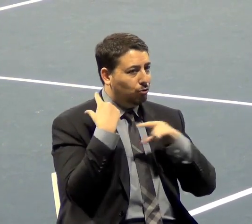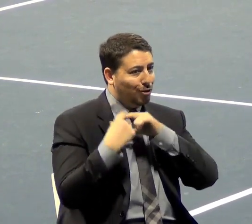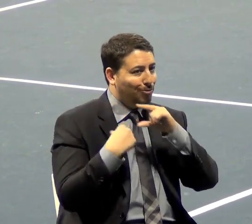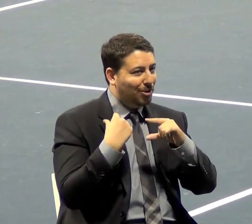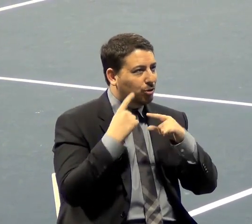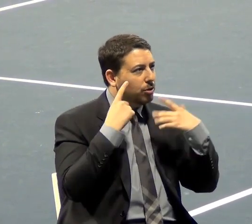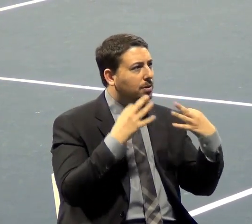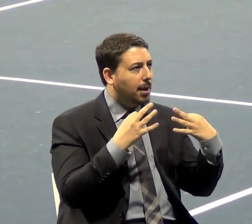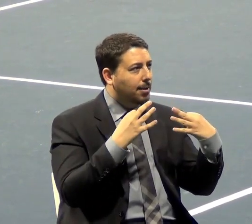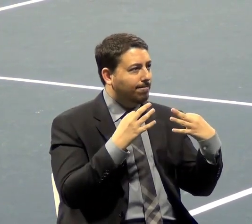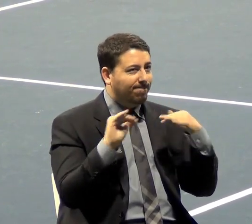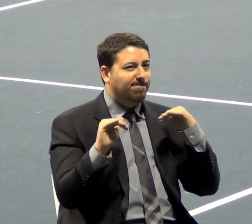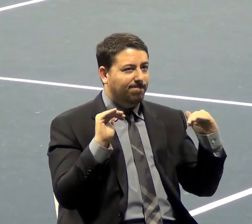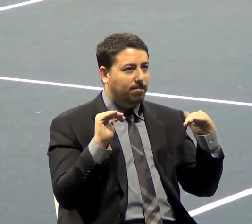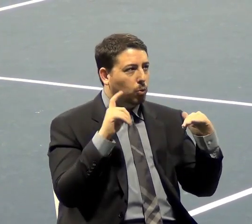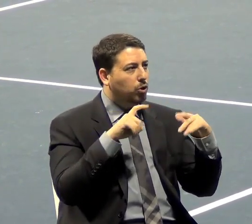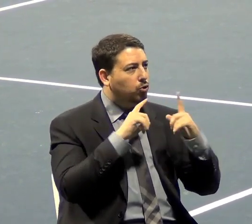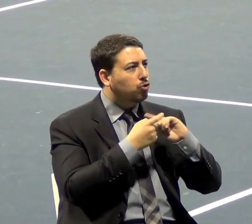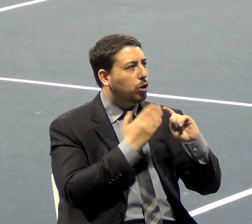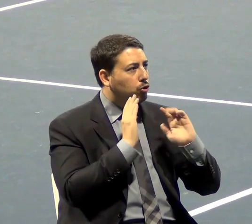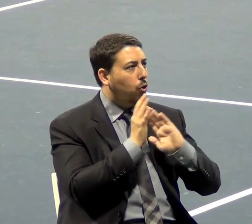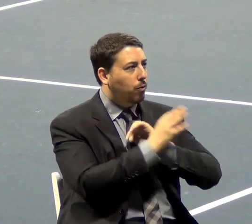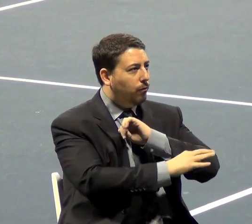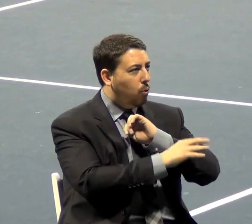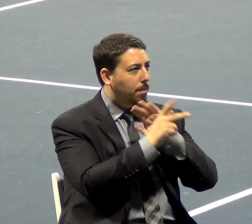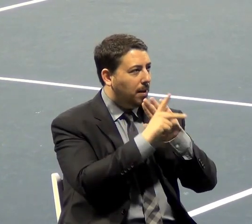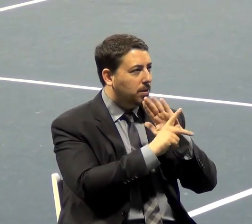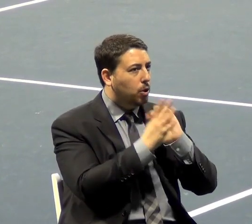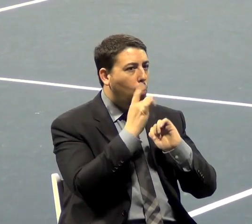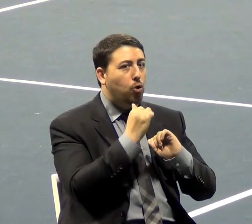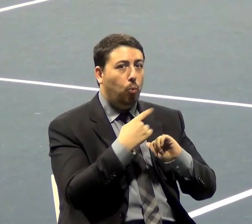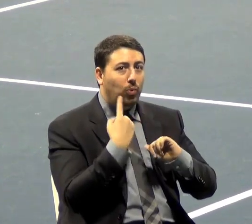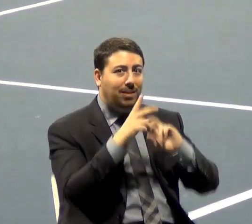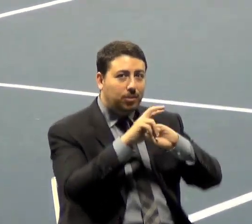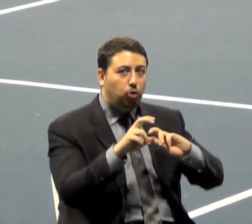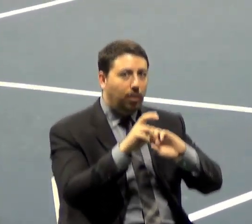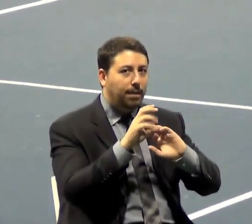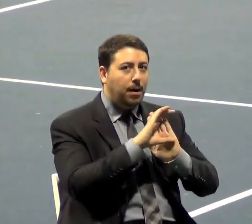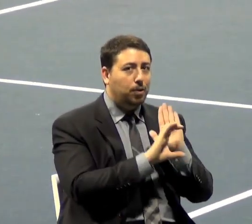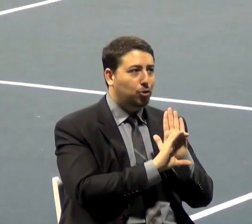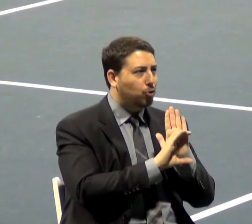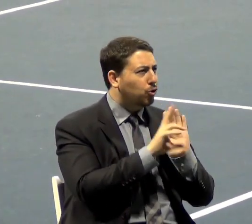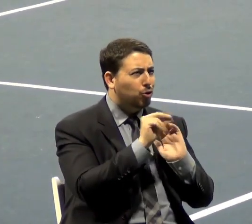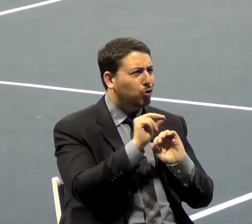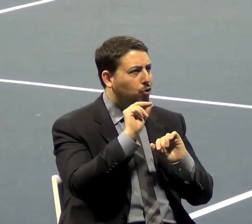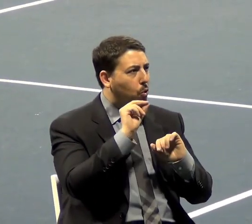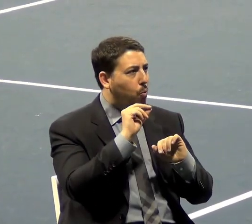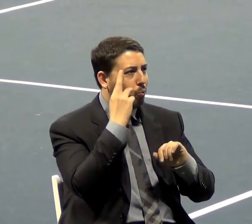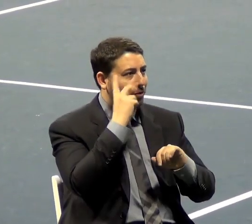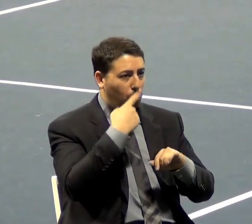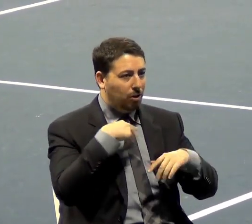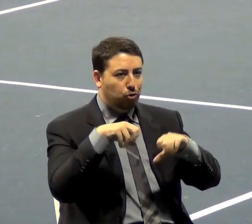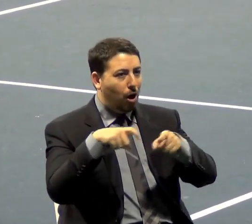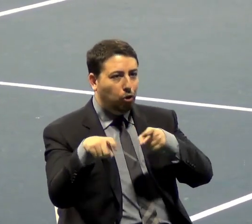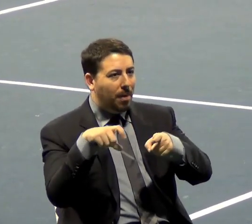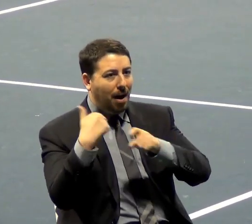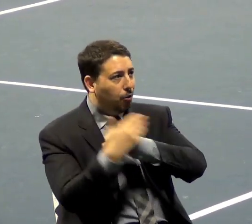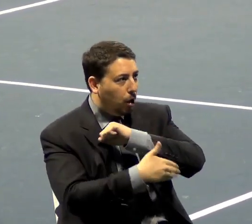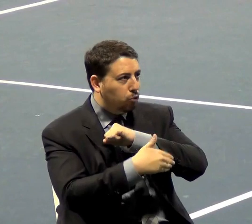it's time to change our foreign policy. Why don't we look into the Constitution? There's no authority for us to occupy other nations until we want to do. Yeah! we